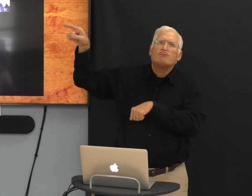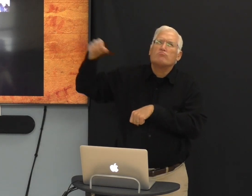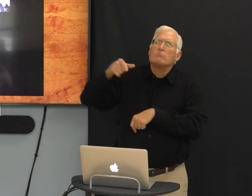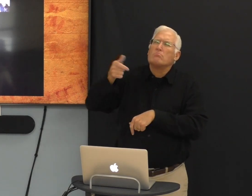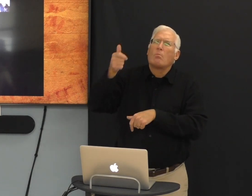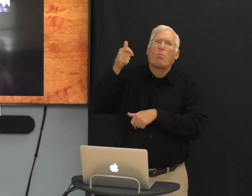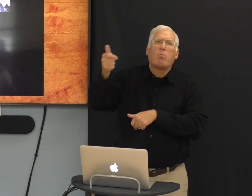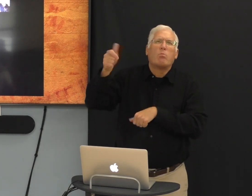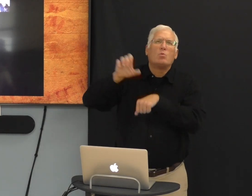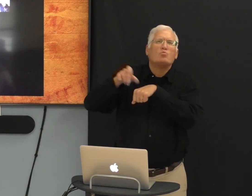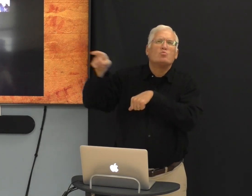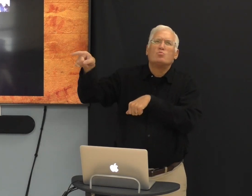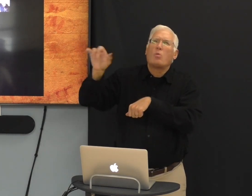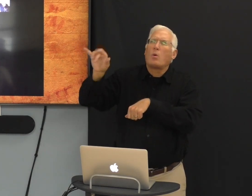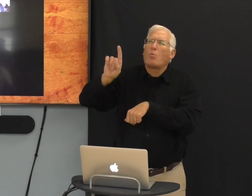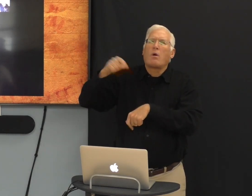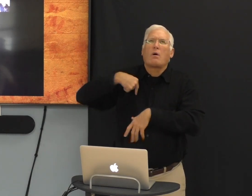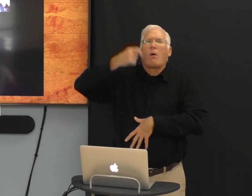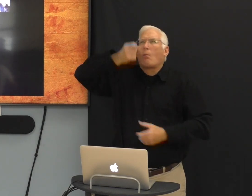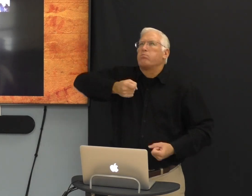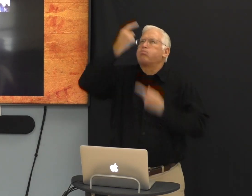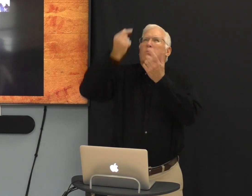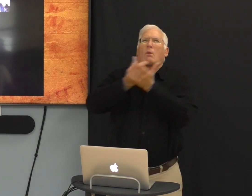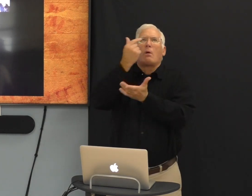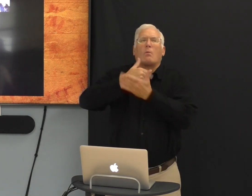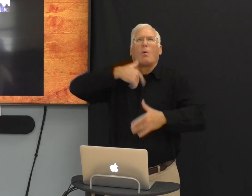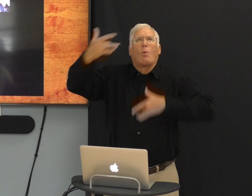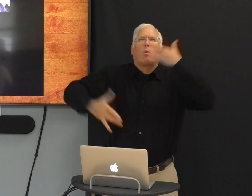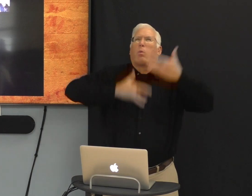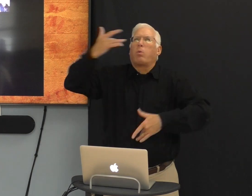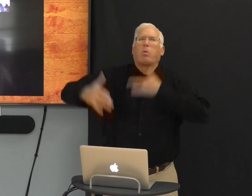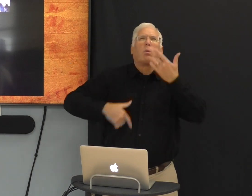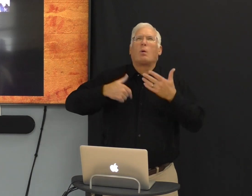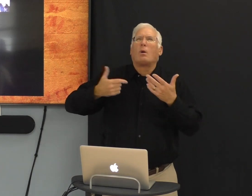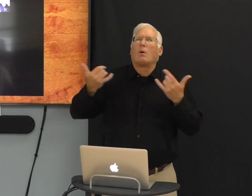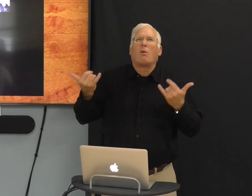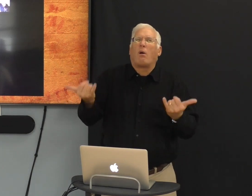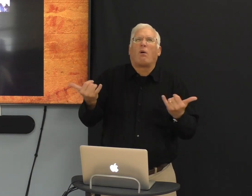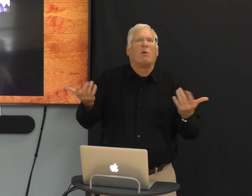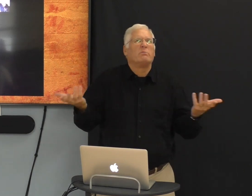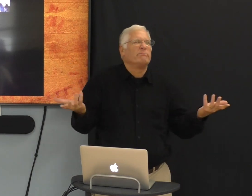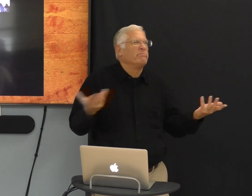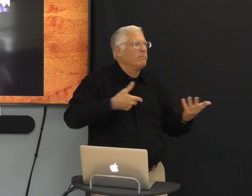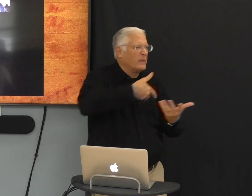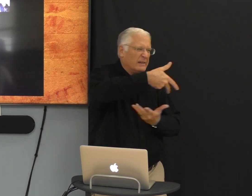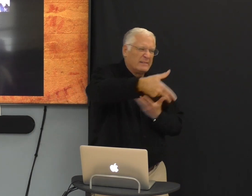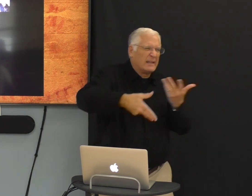You know, I wish I was in this other church where I had the understanding of the gospel and was so excited.